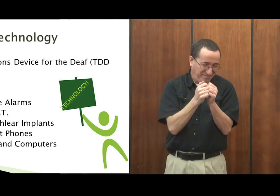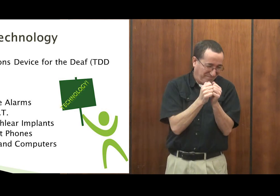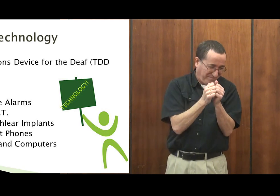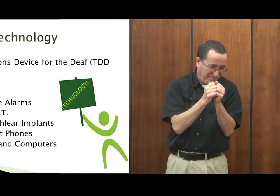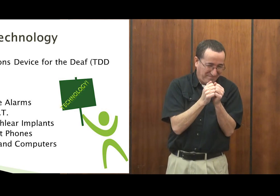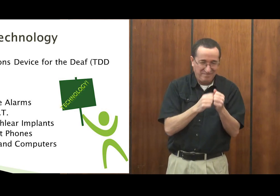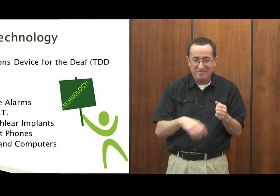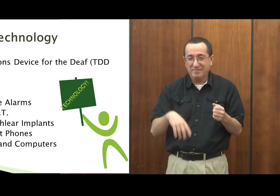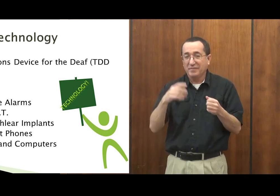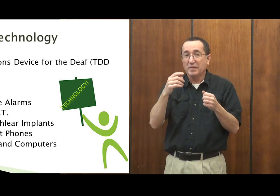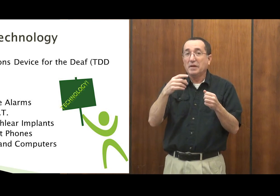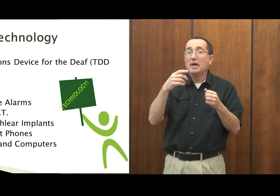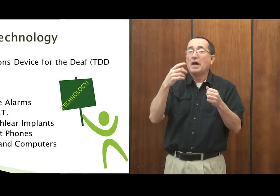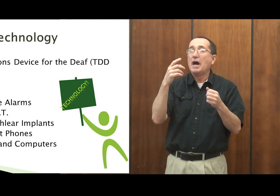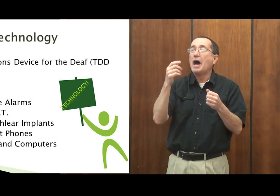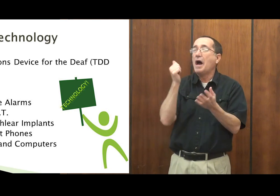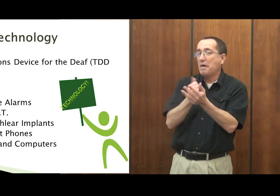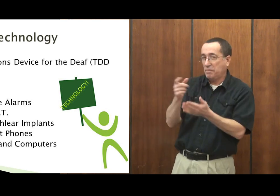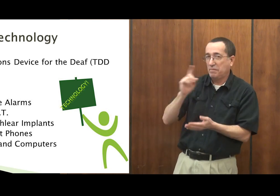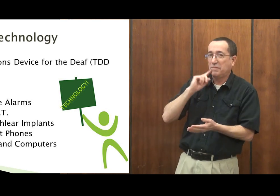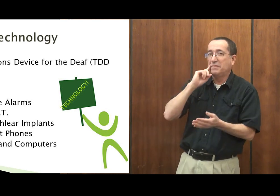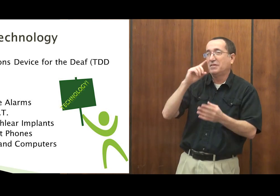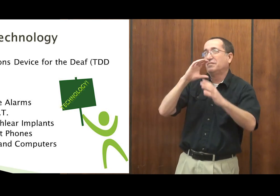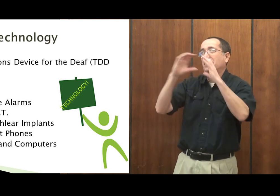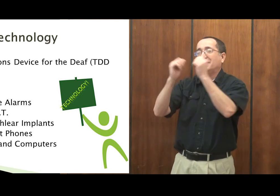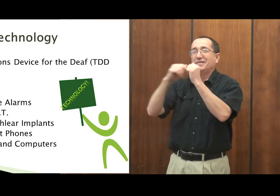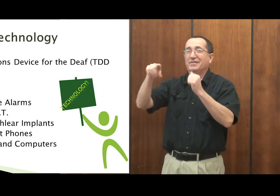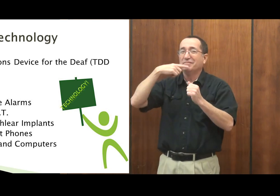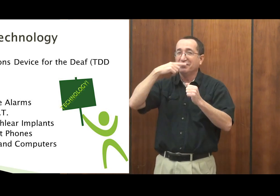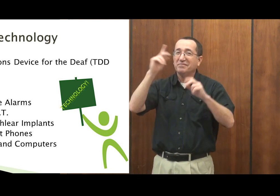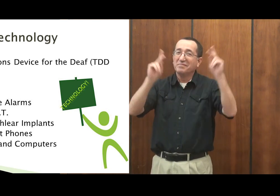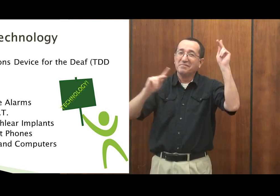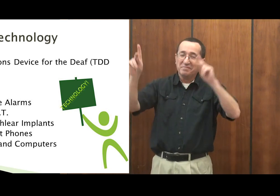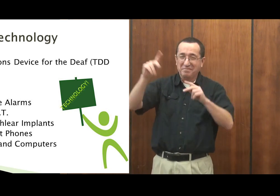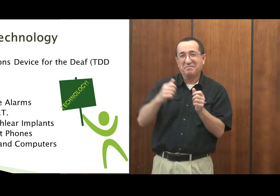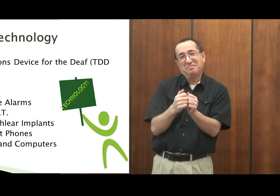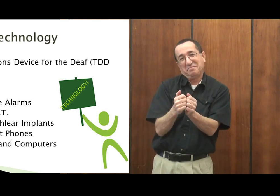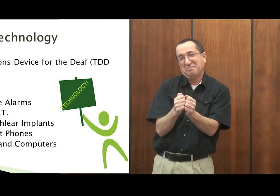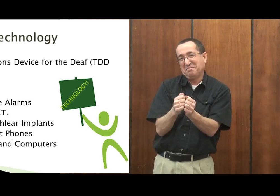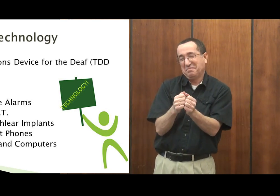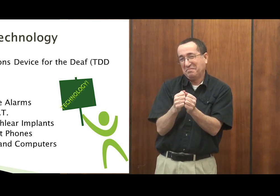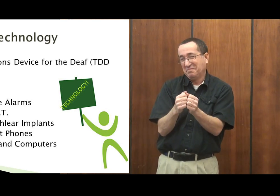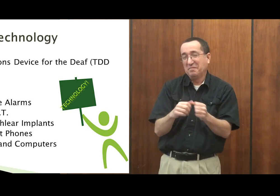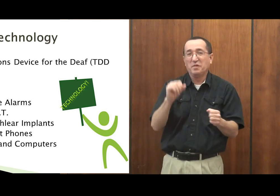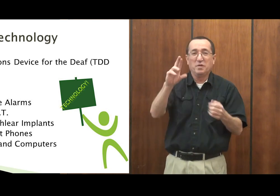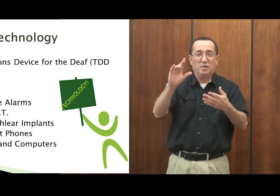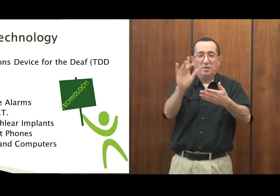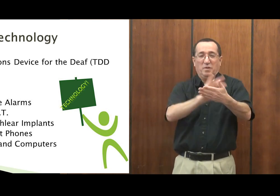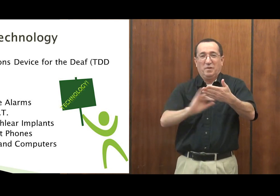American be. And deaf people use cell phones a lot. It helps deaf people immensely. There's different apps out there.